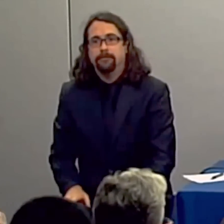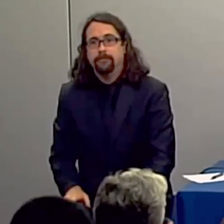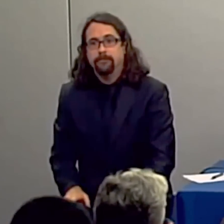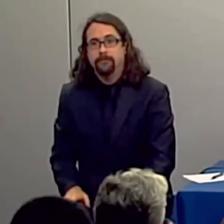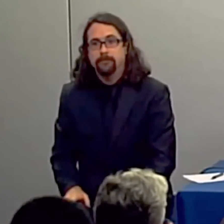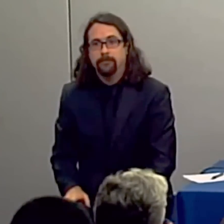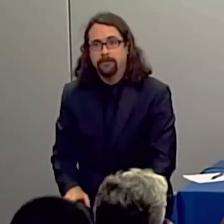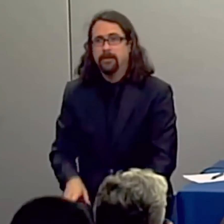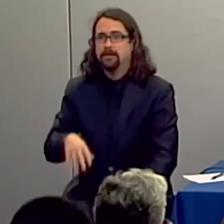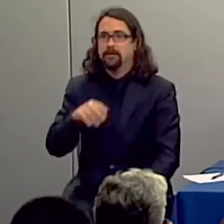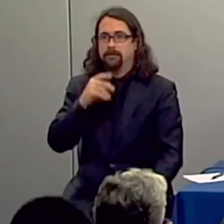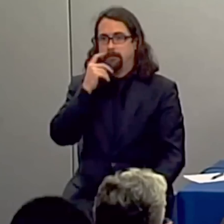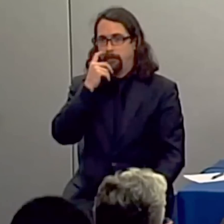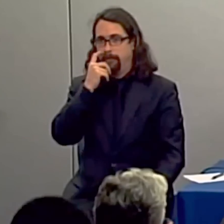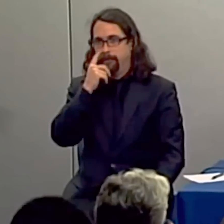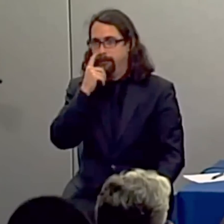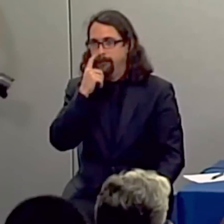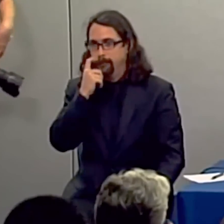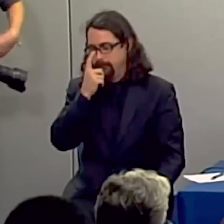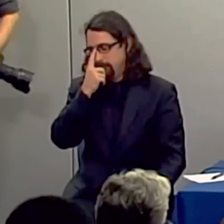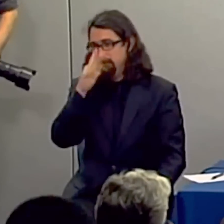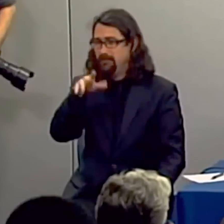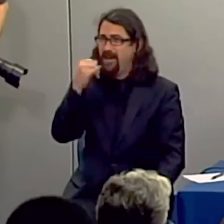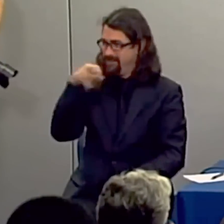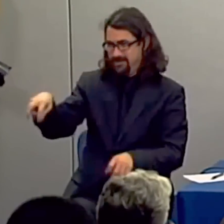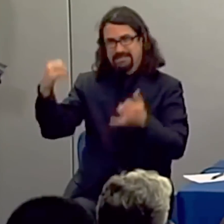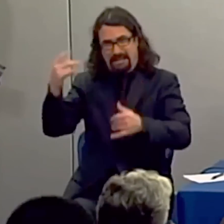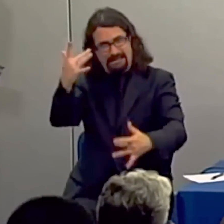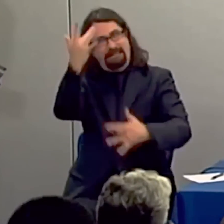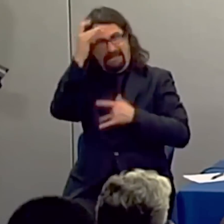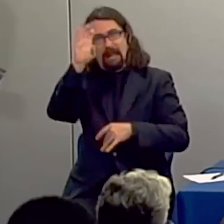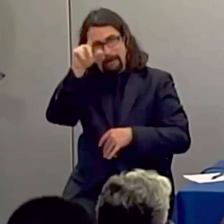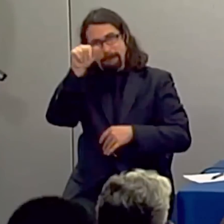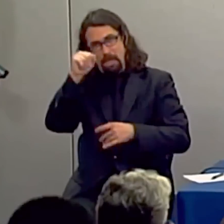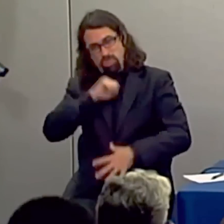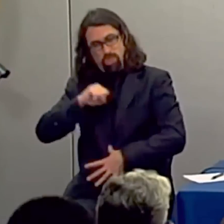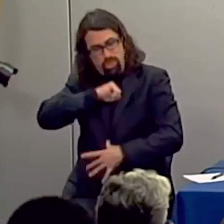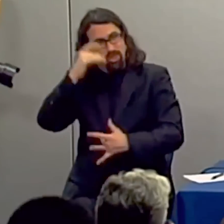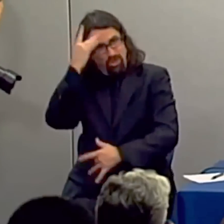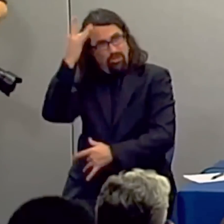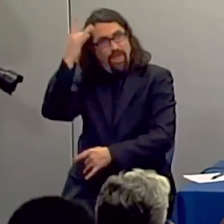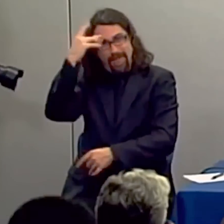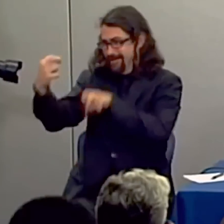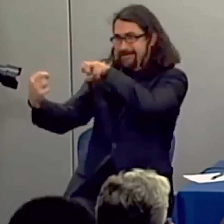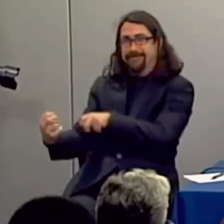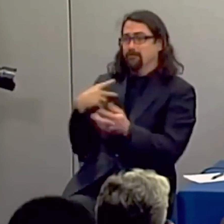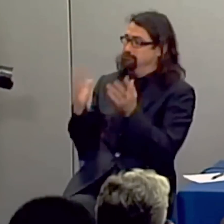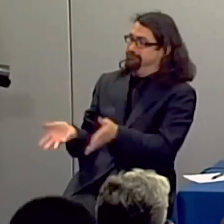sure, the medical detectives found four individuals they were concerned about. A fiancé, two friends, and a car service